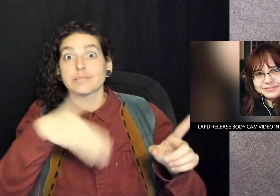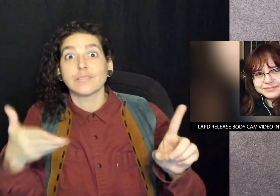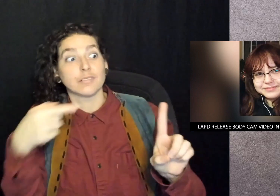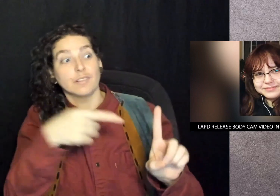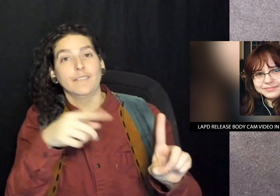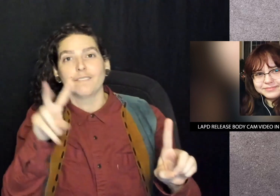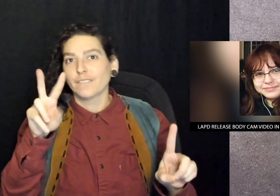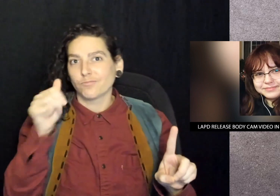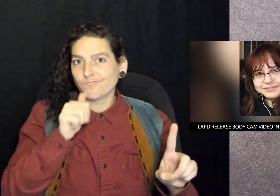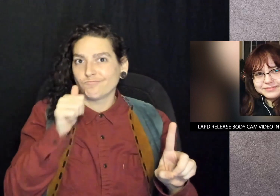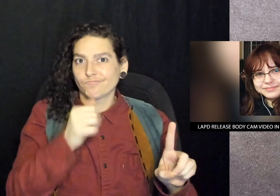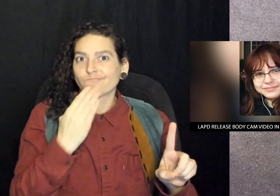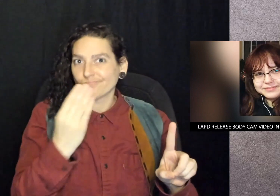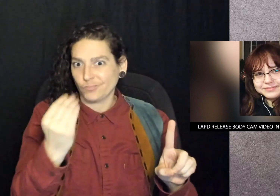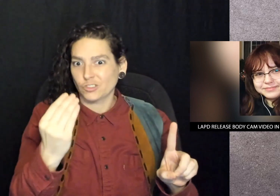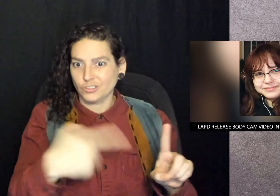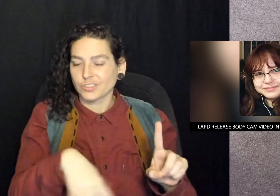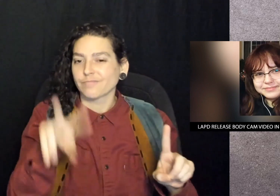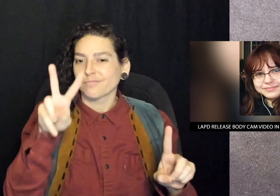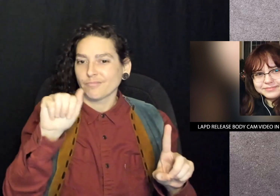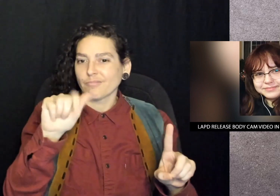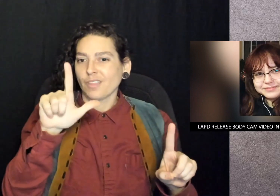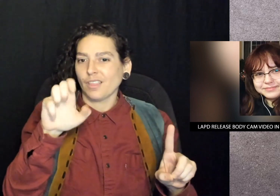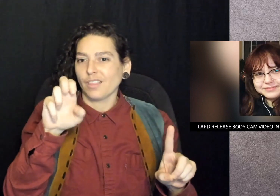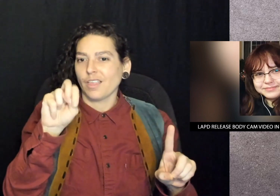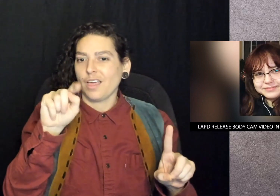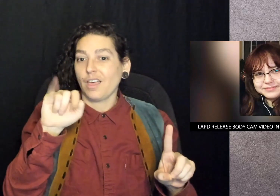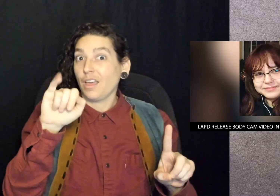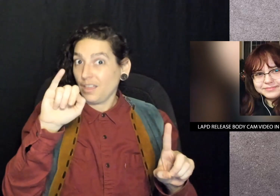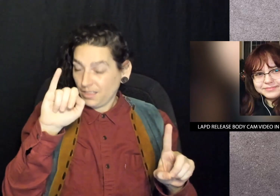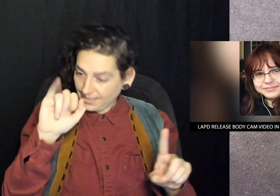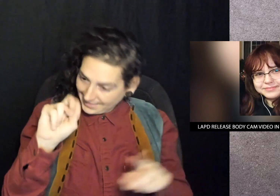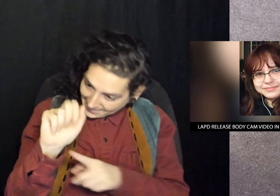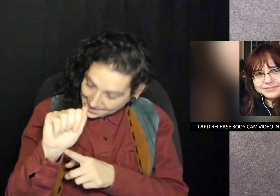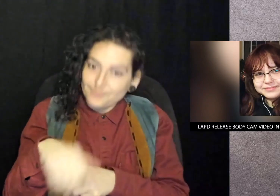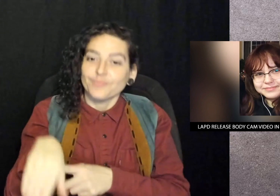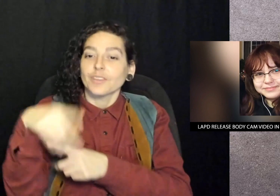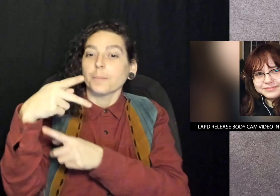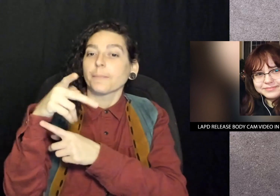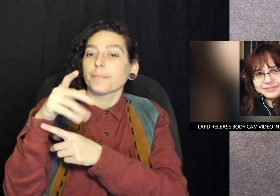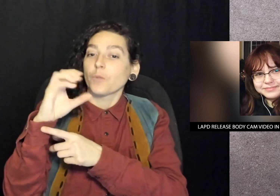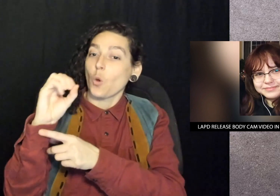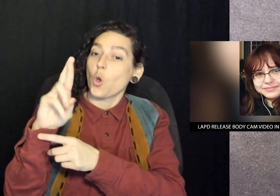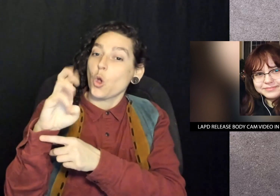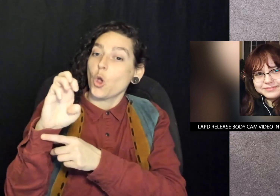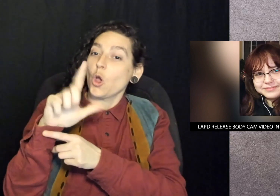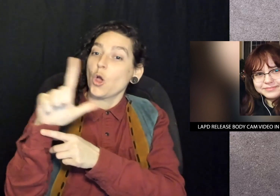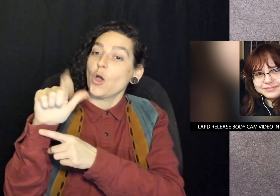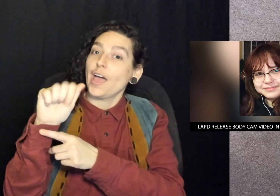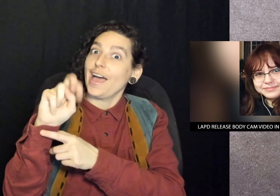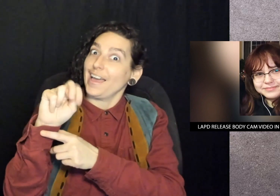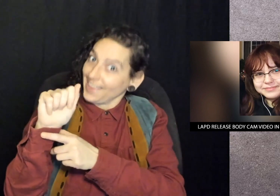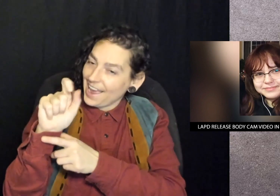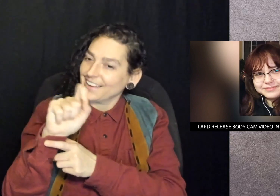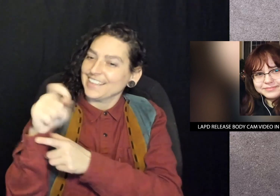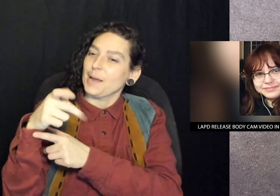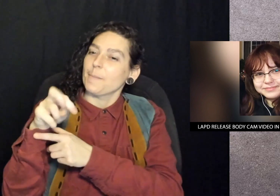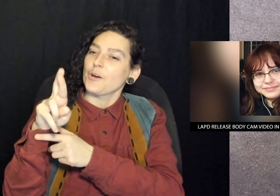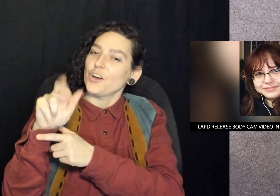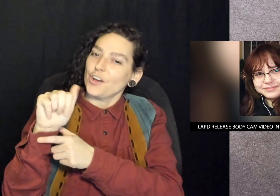accidental shooting death of 14 year old Valentina Orellana Peralta